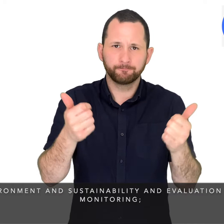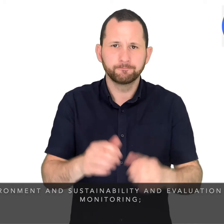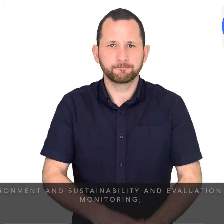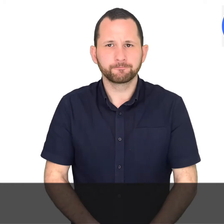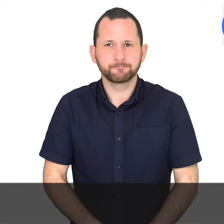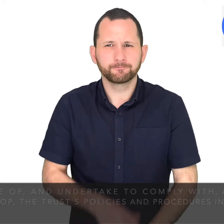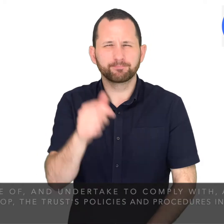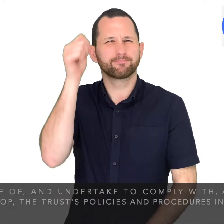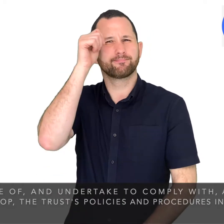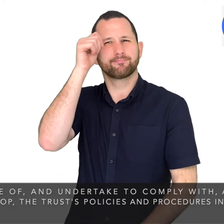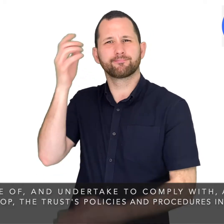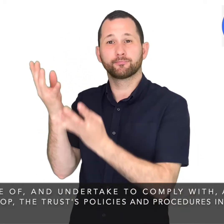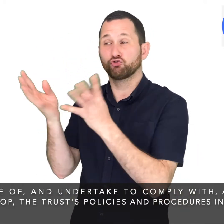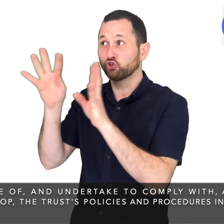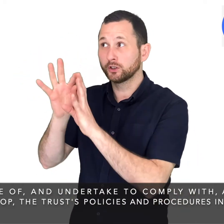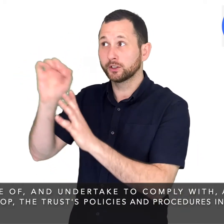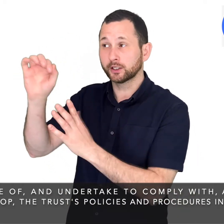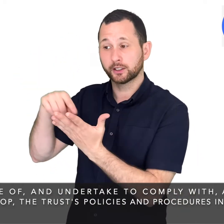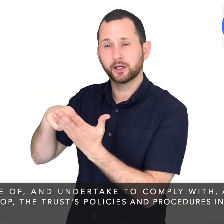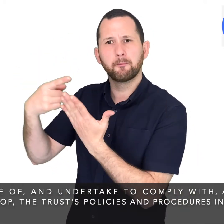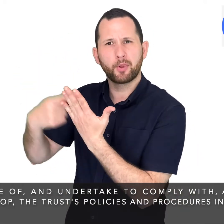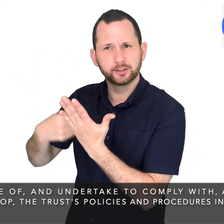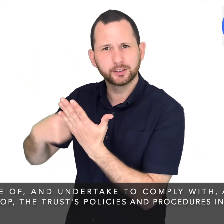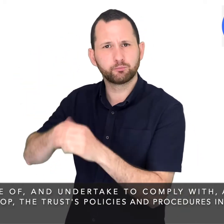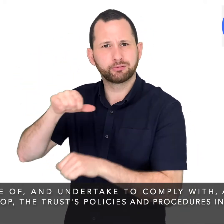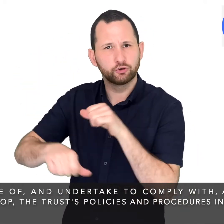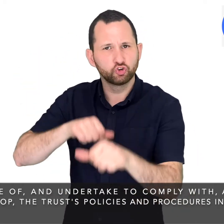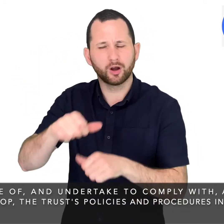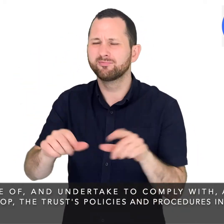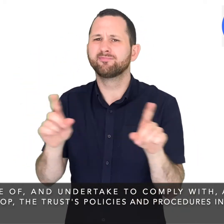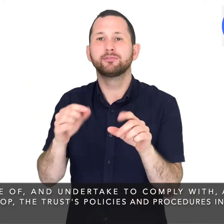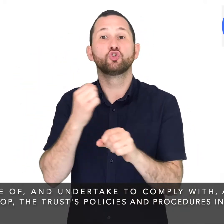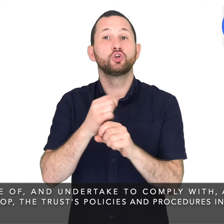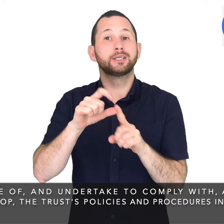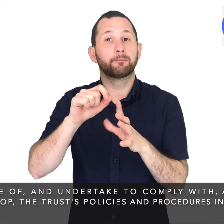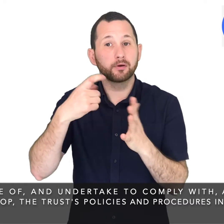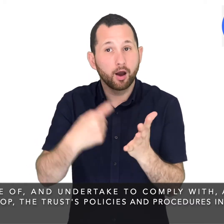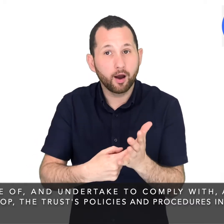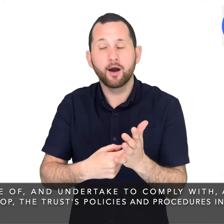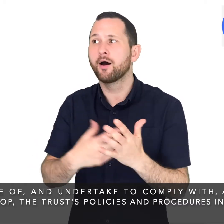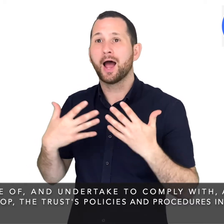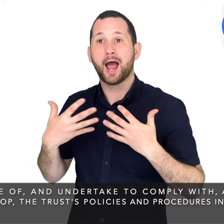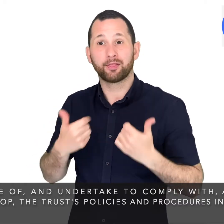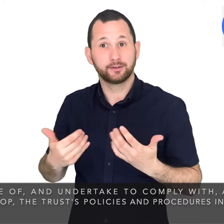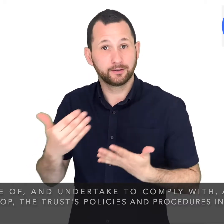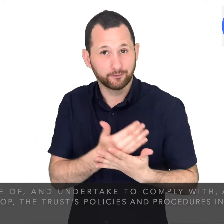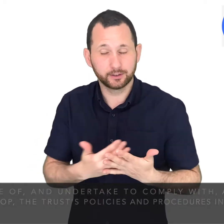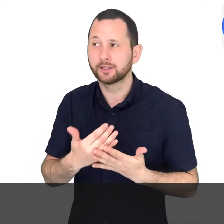Be aware of Be undertake to comply with and help to develop the Trust's policies and procedures including or